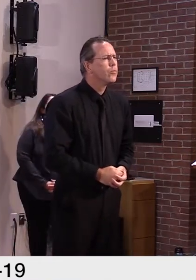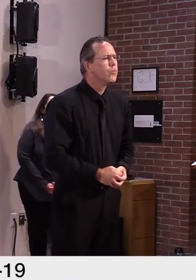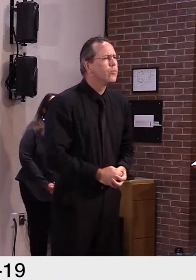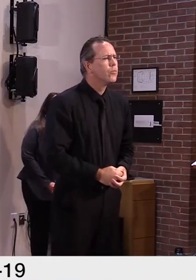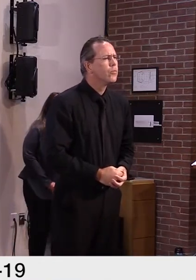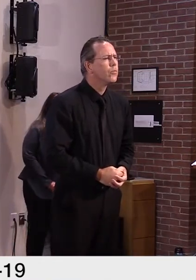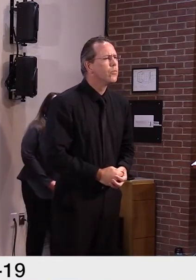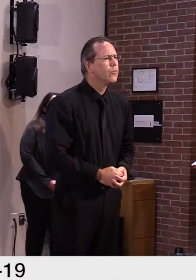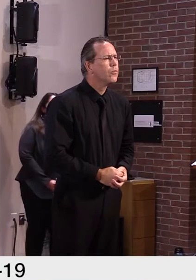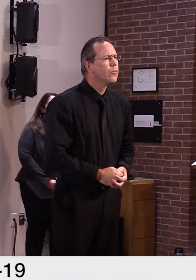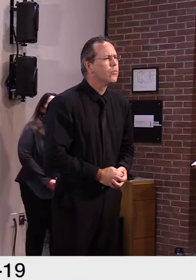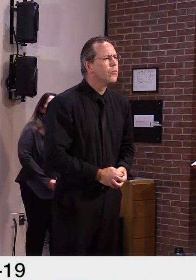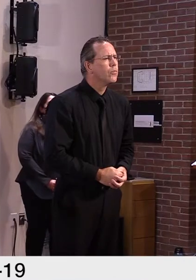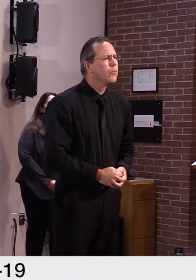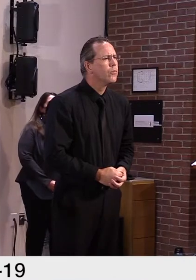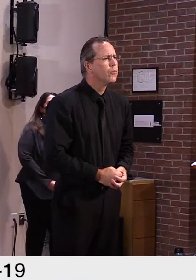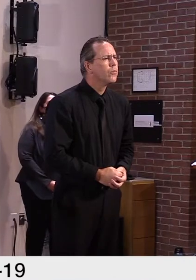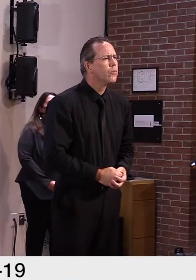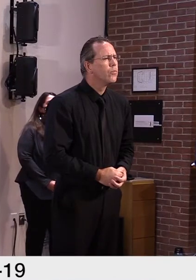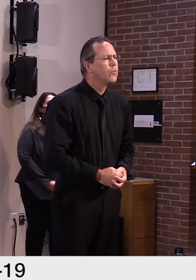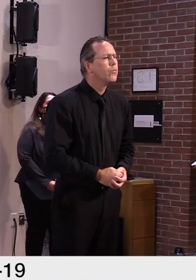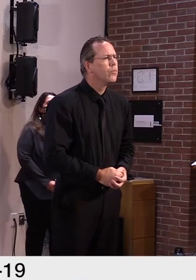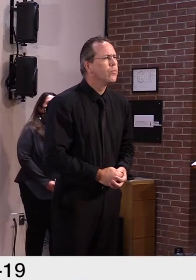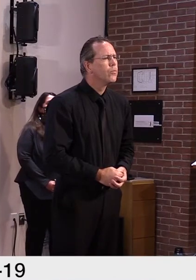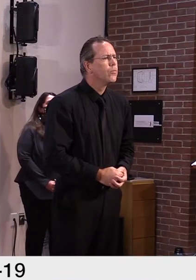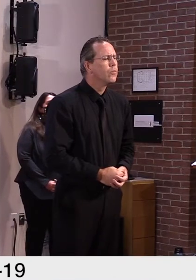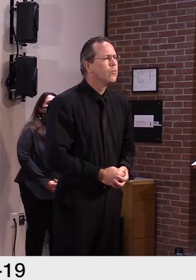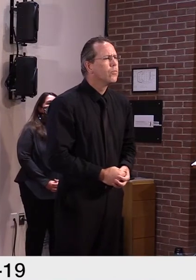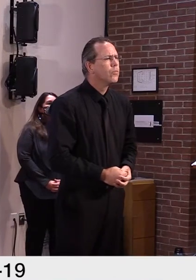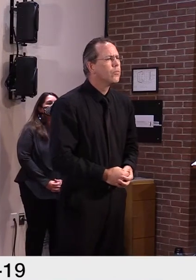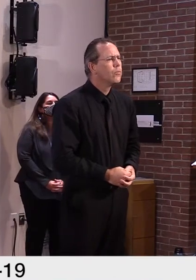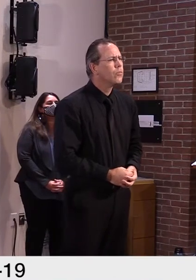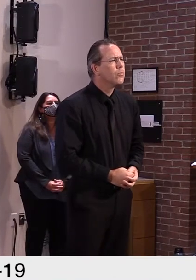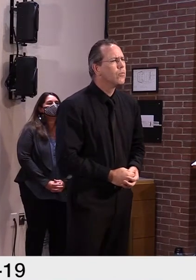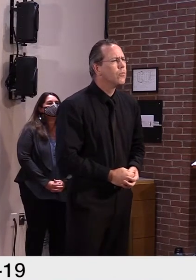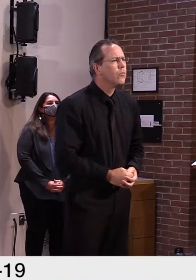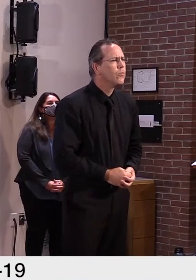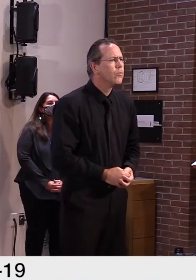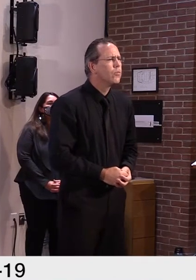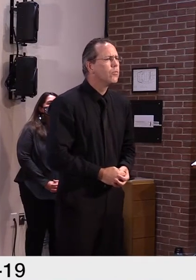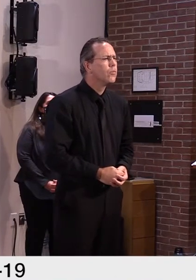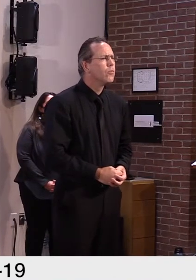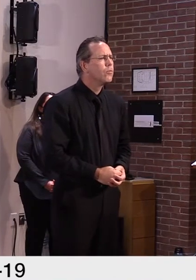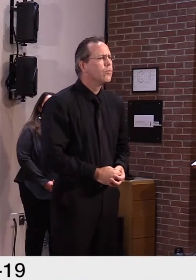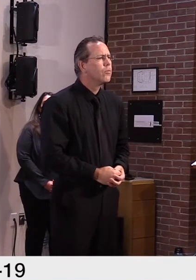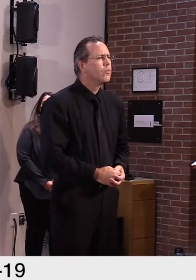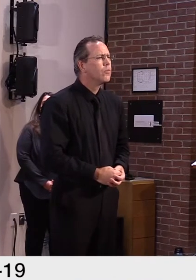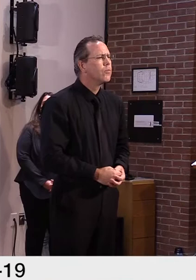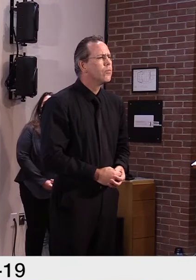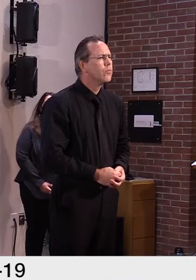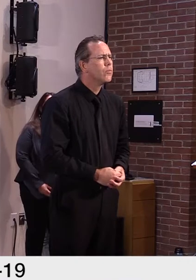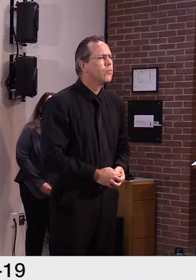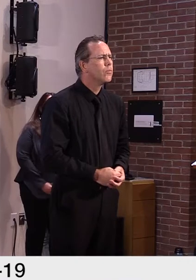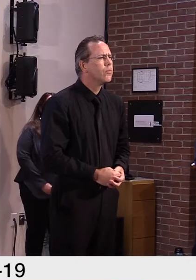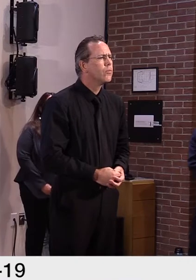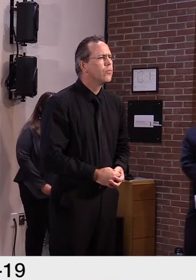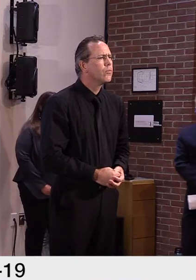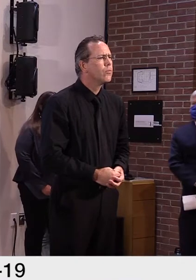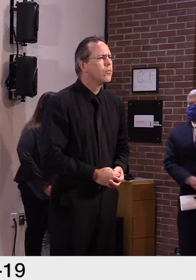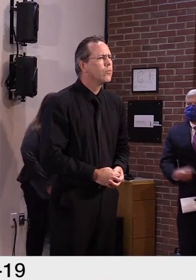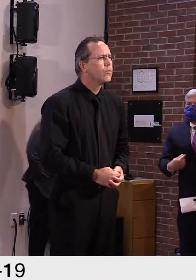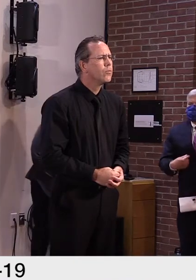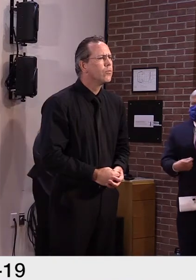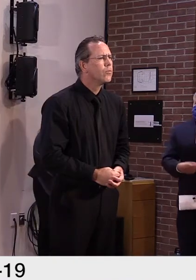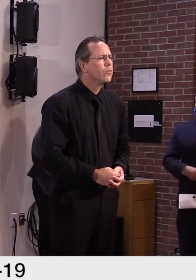We're hearing from some employers that they haven't gotten rid of those checks yet. I'm wondering where we are with that